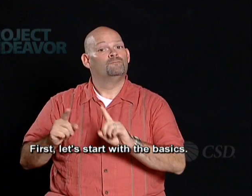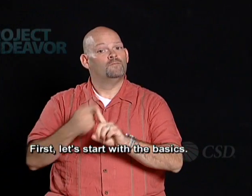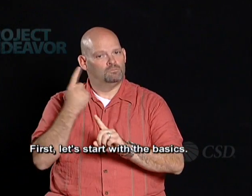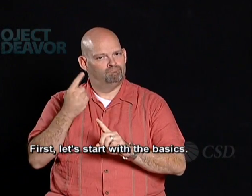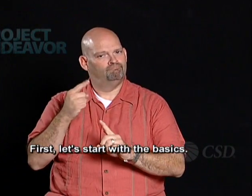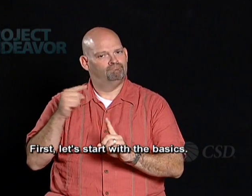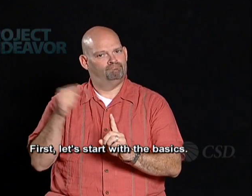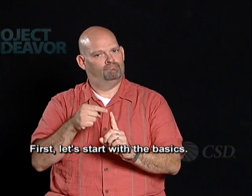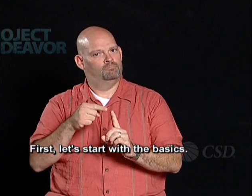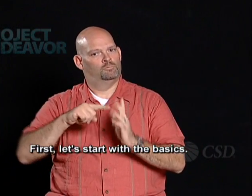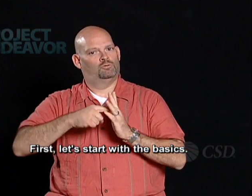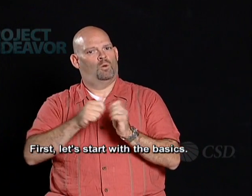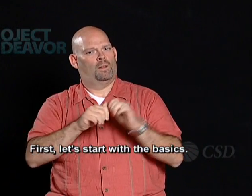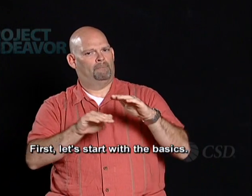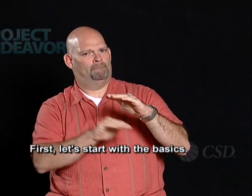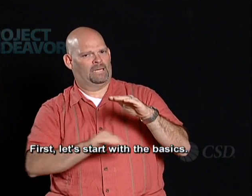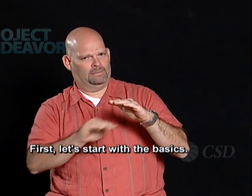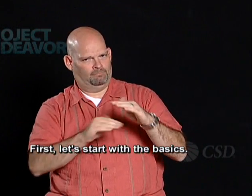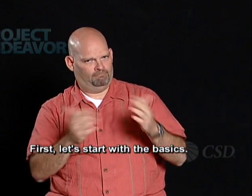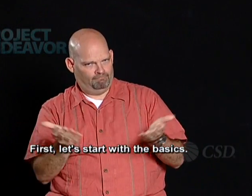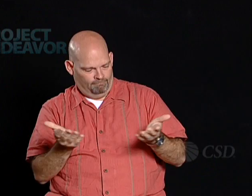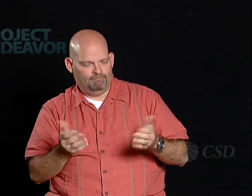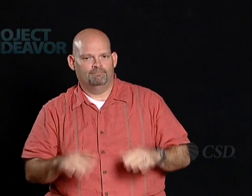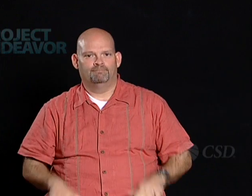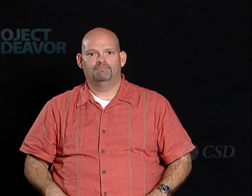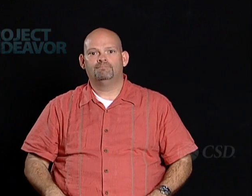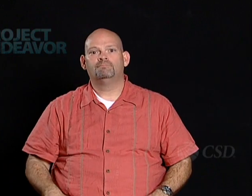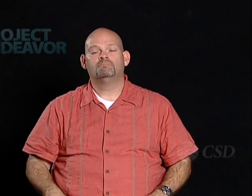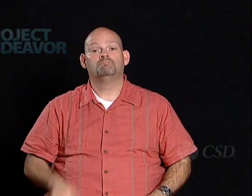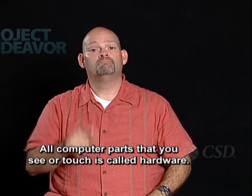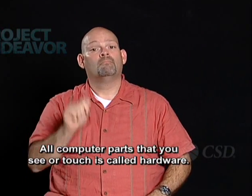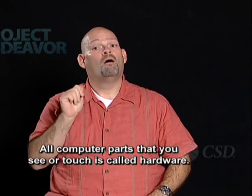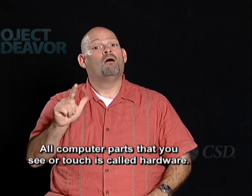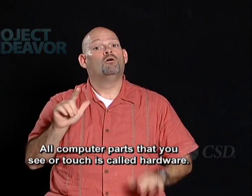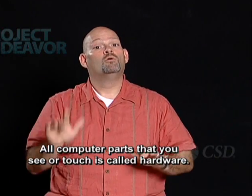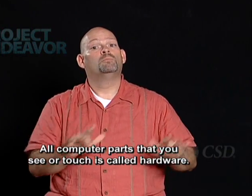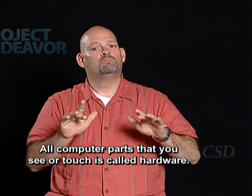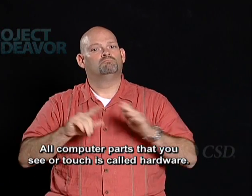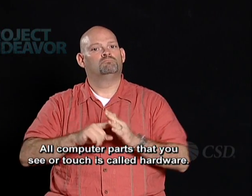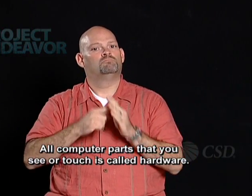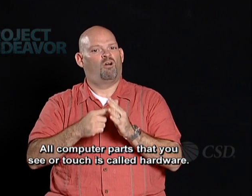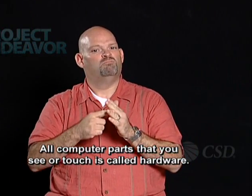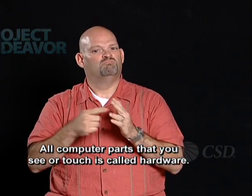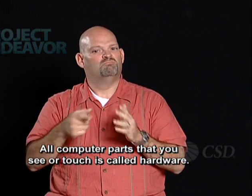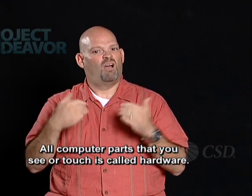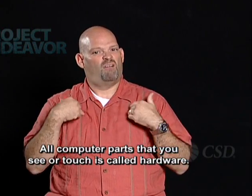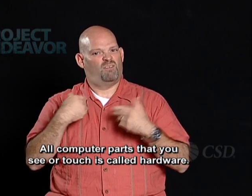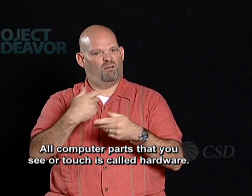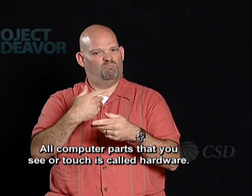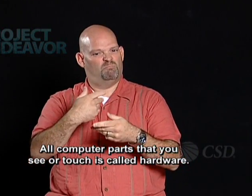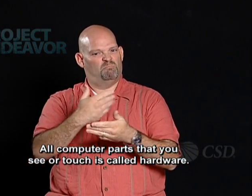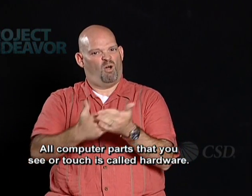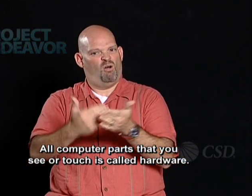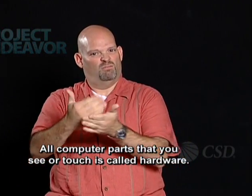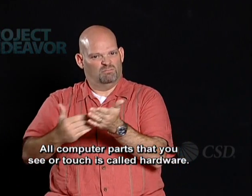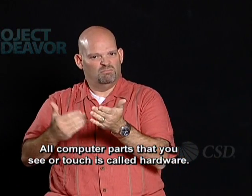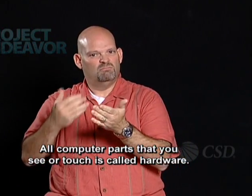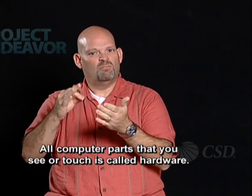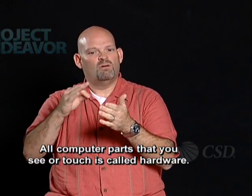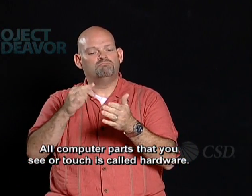First, let's start with the basics. All computer parts that you see or touch are called